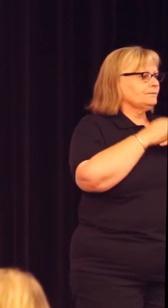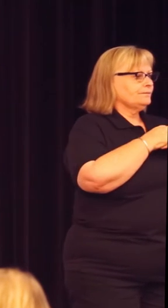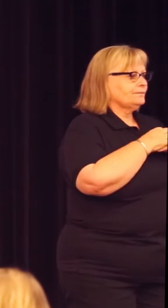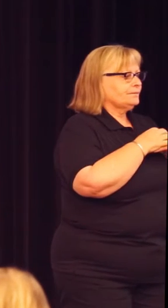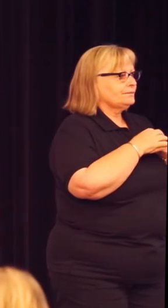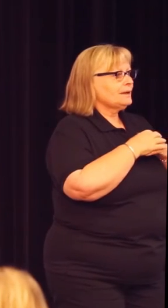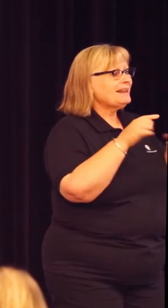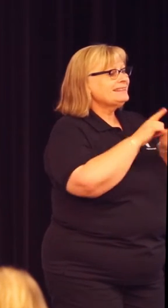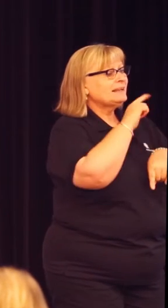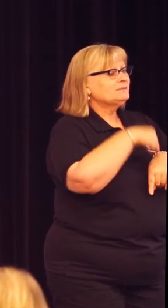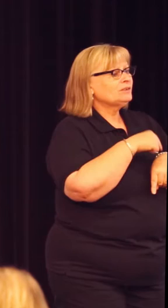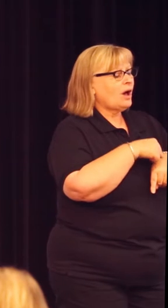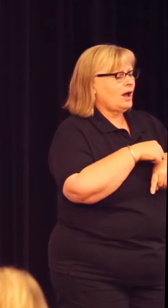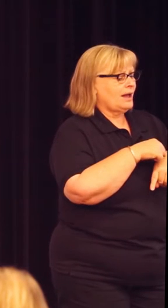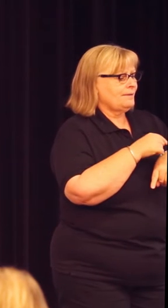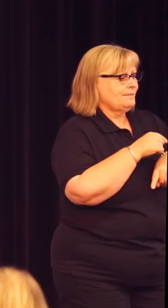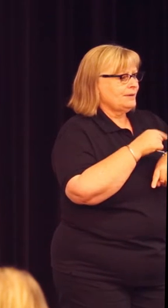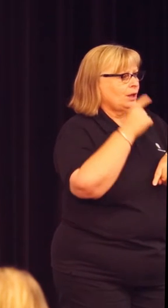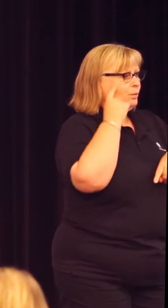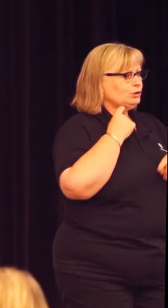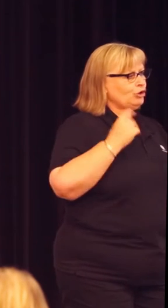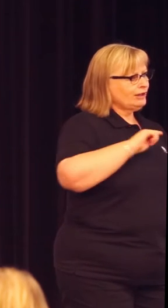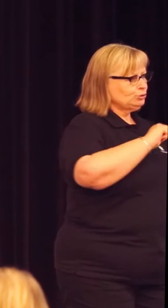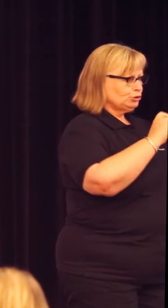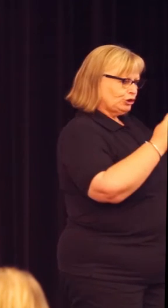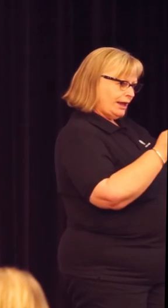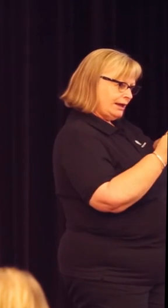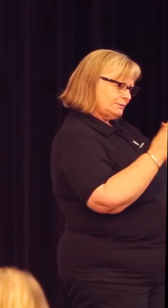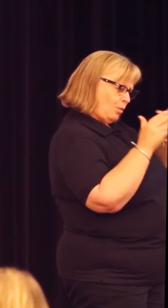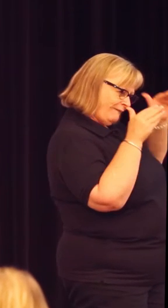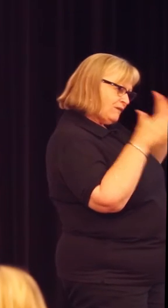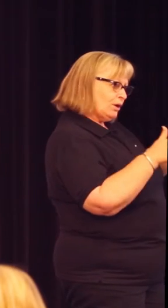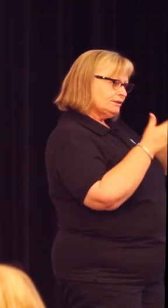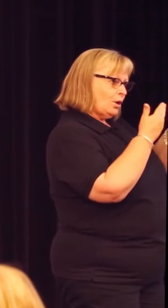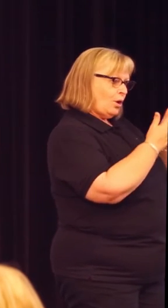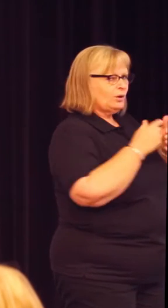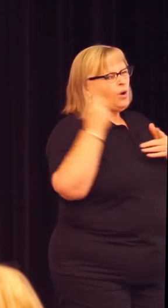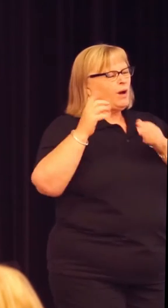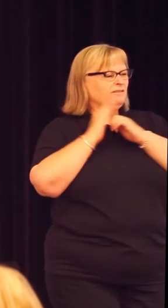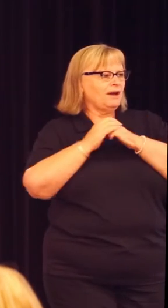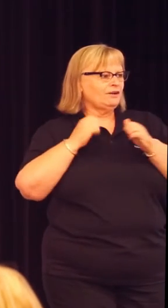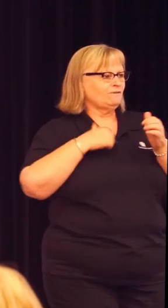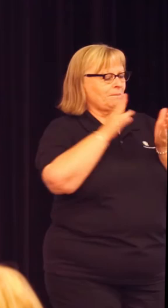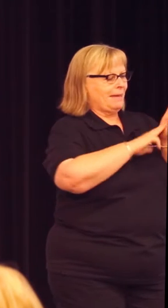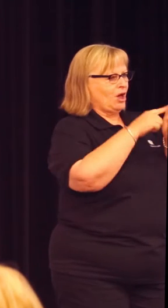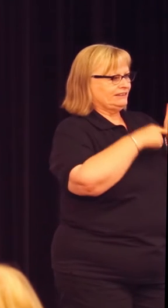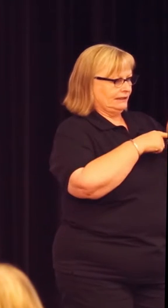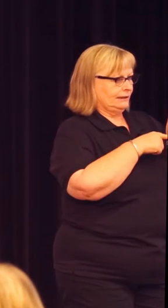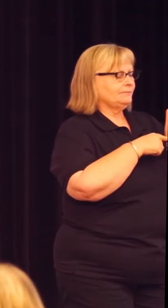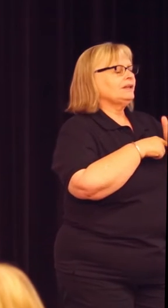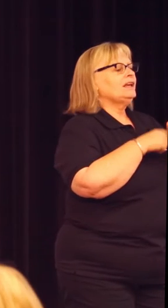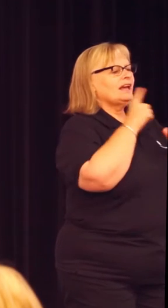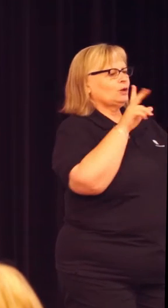are trying to move ourselves to focus on what a friend of mine from MIT called the magic.